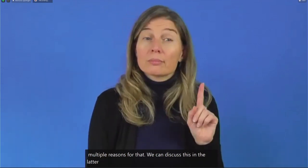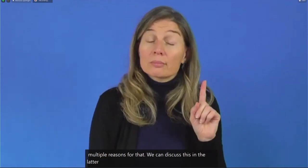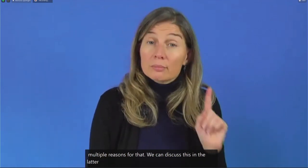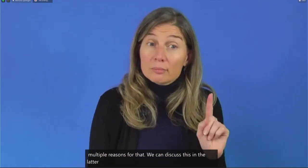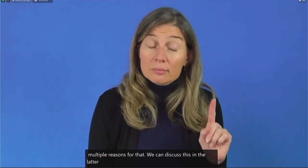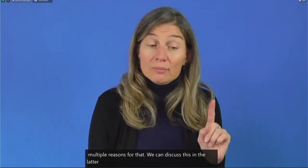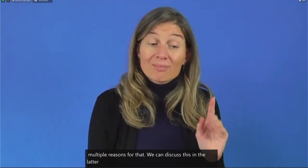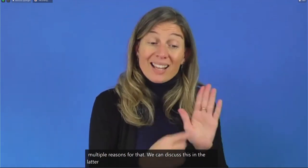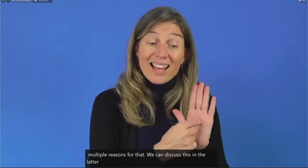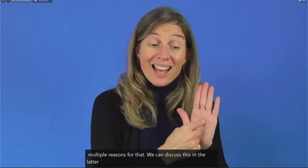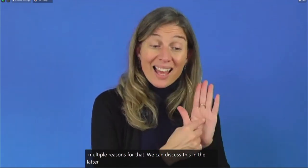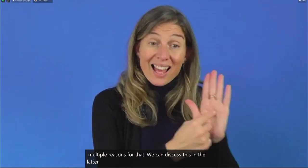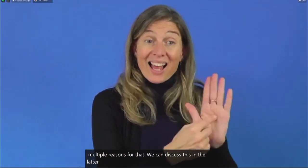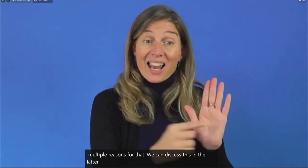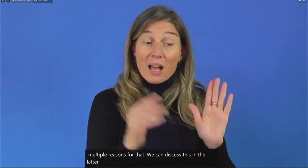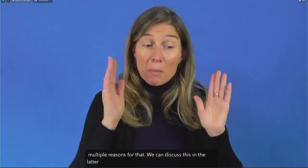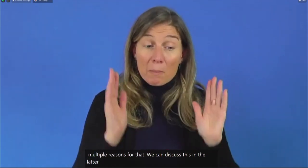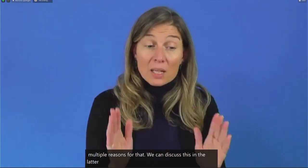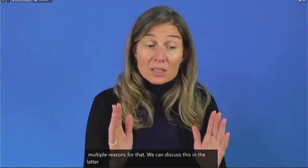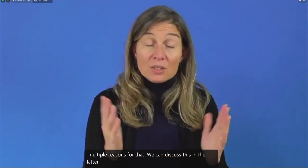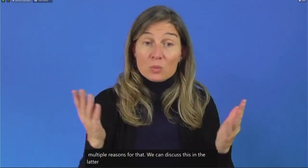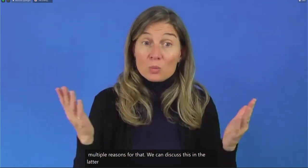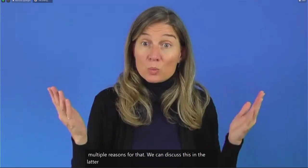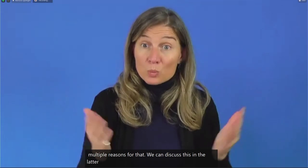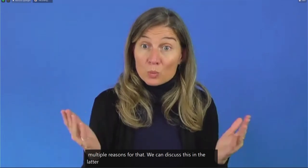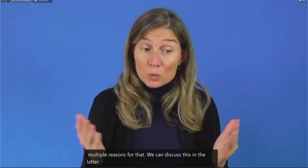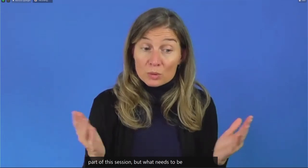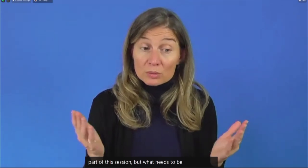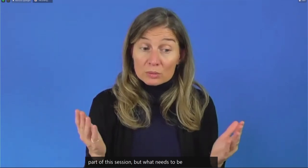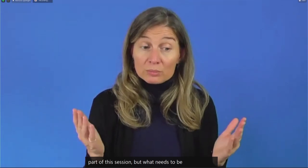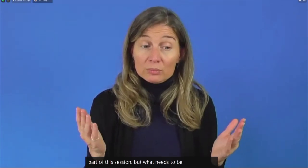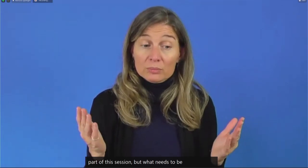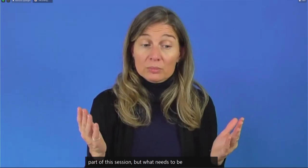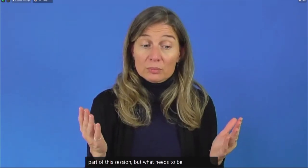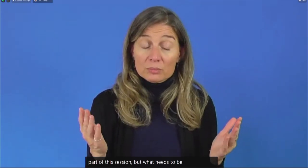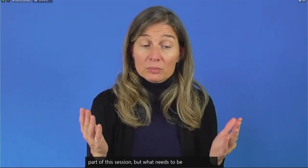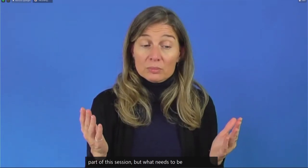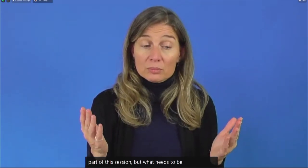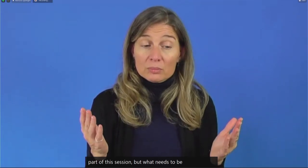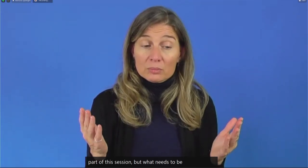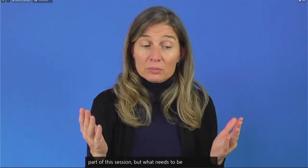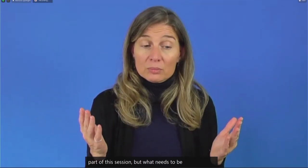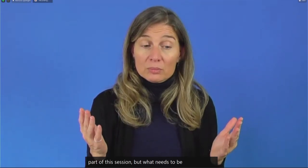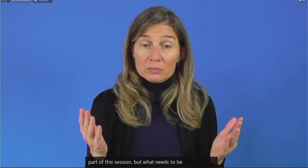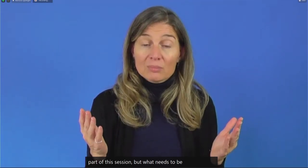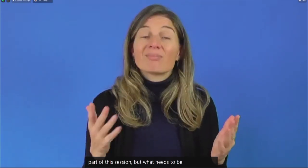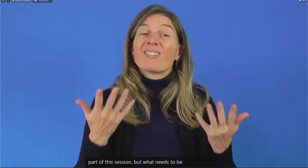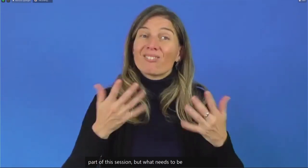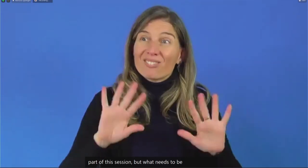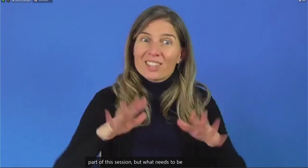highlighted here is that people who have lived experience of disabilities organizations,